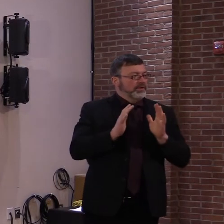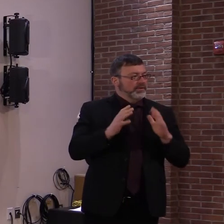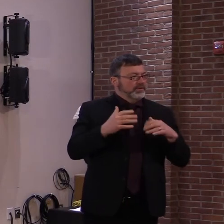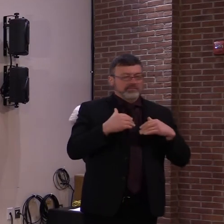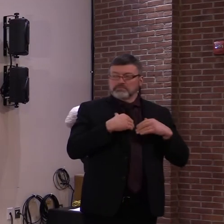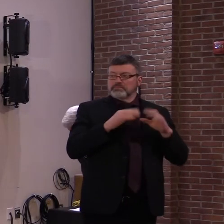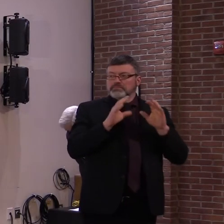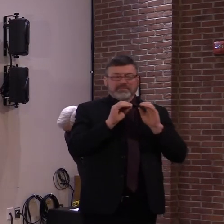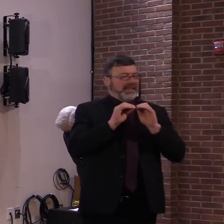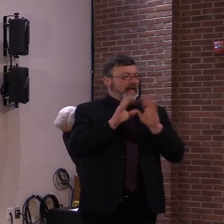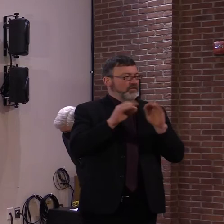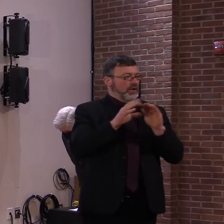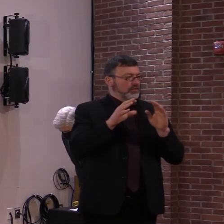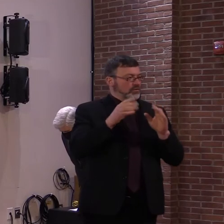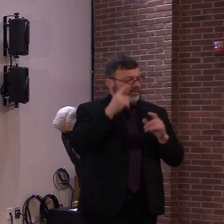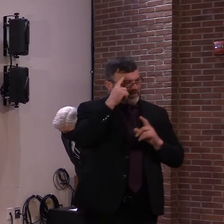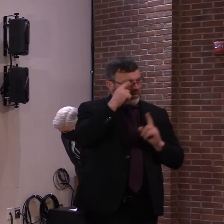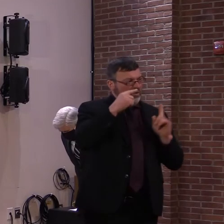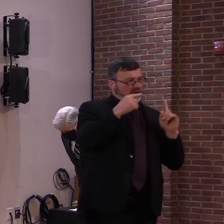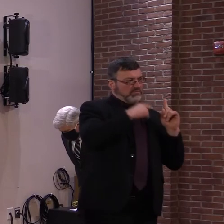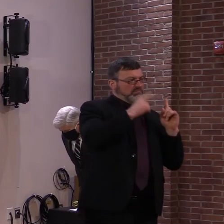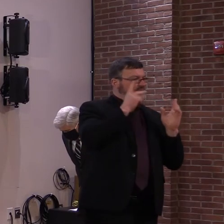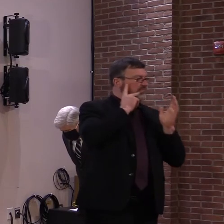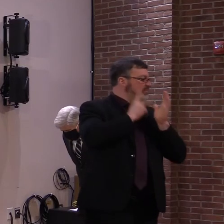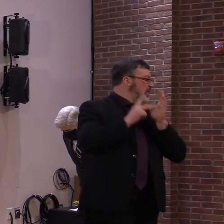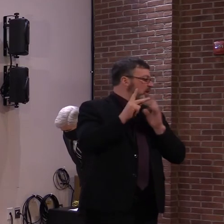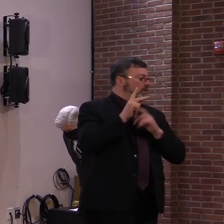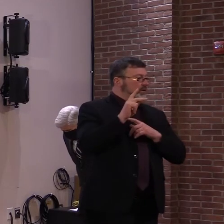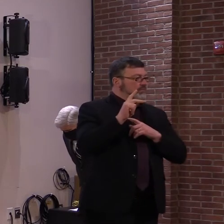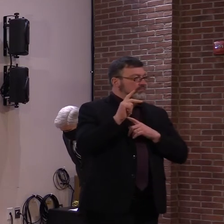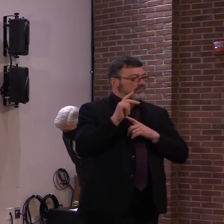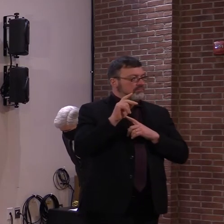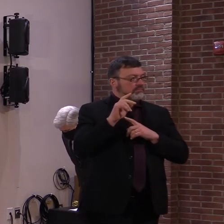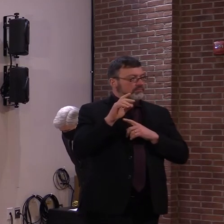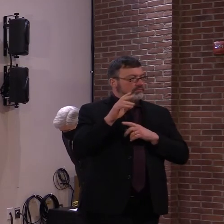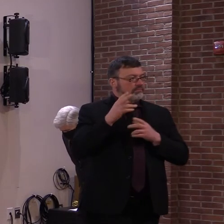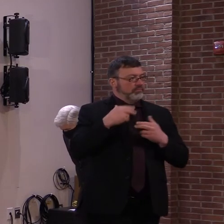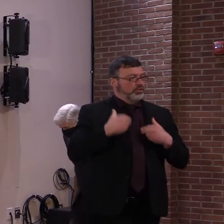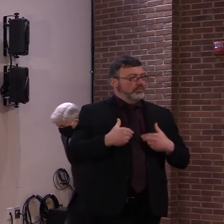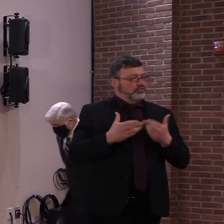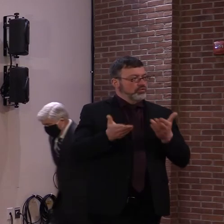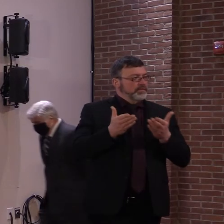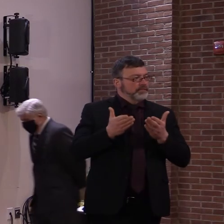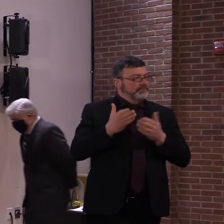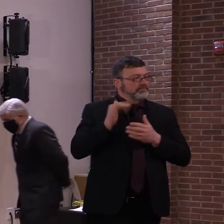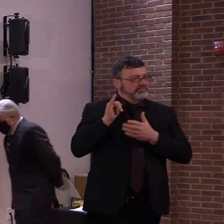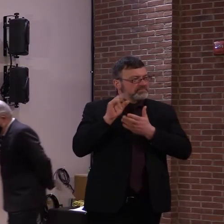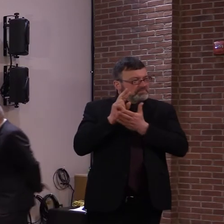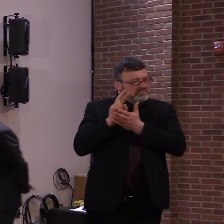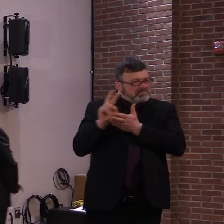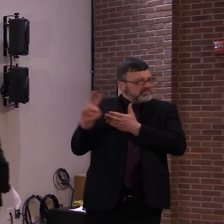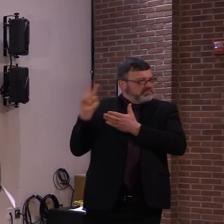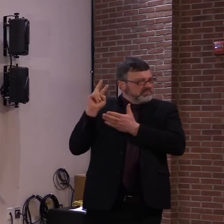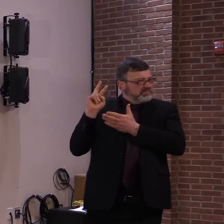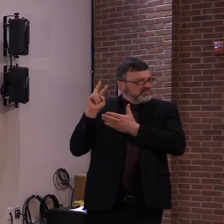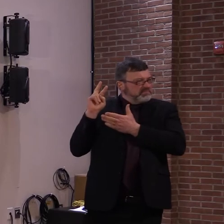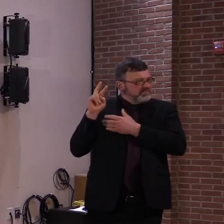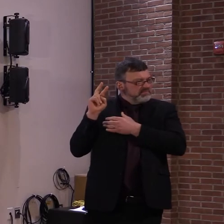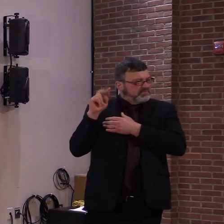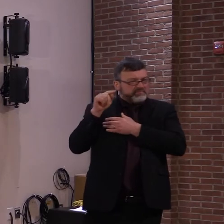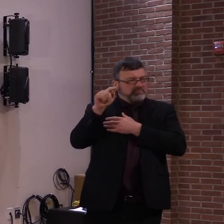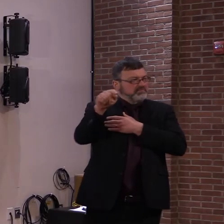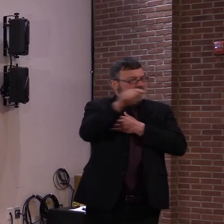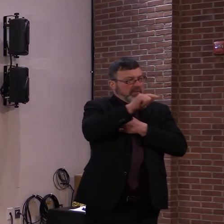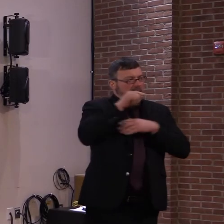ago about whether second homeowners who were sheltering in place in Vermont since last spring could receive the vaccine in